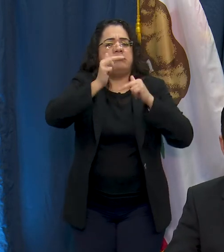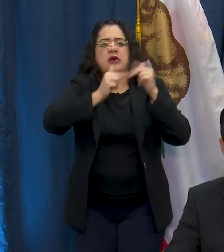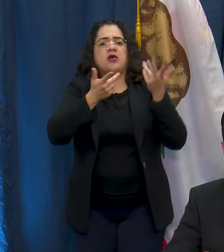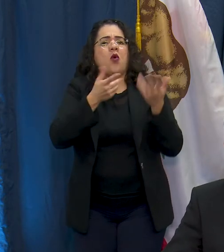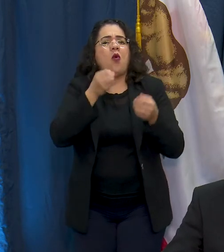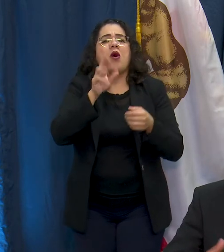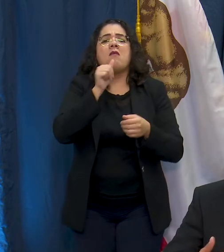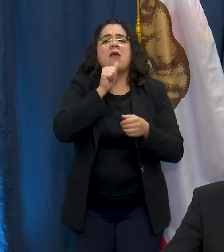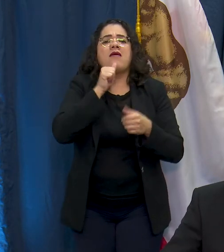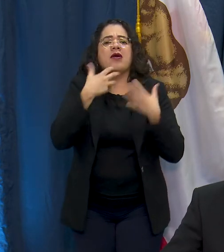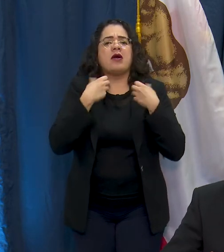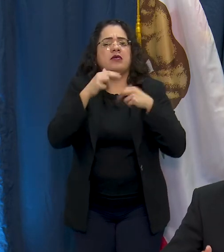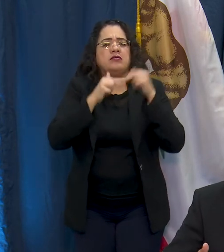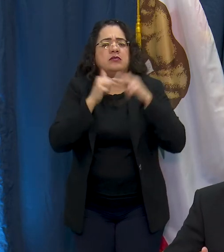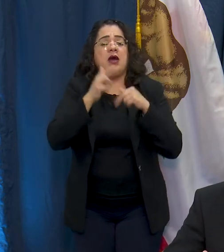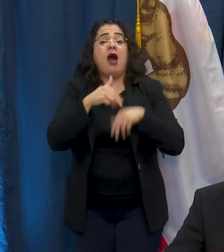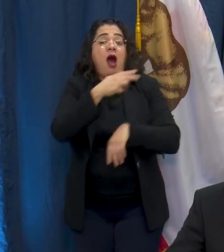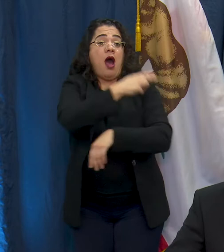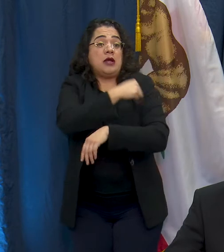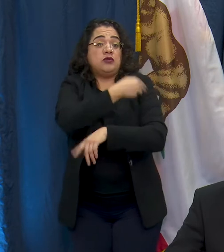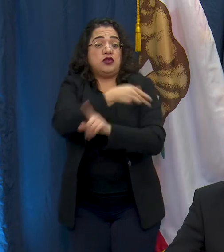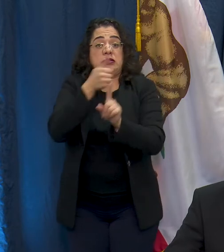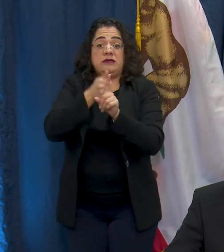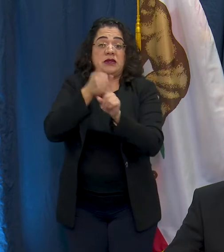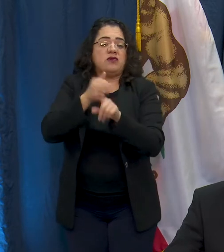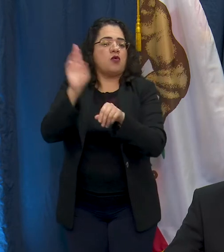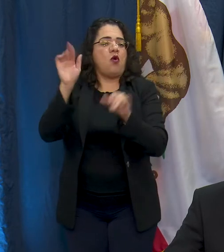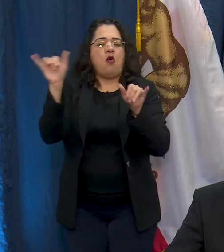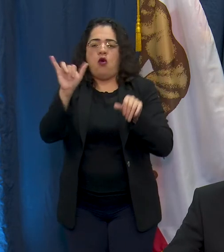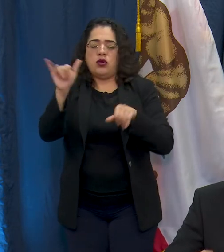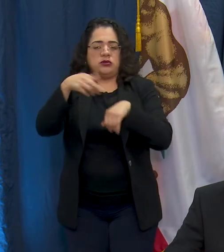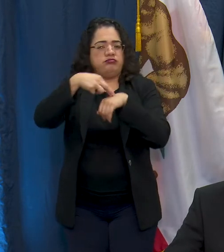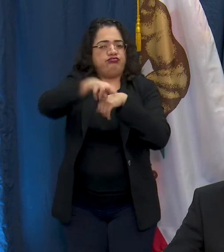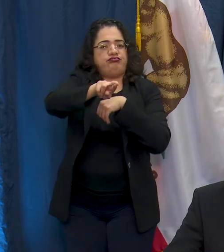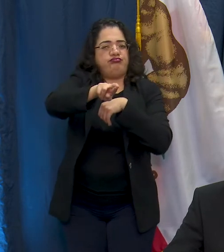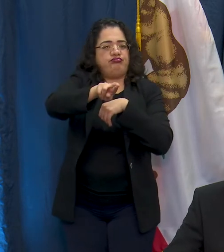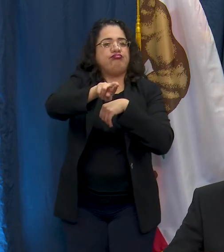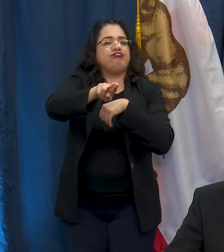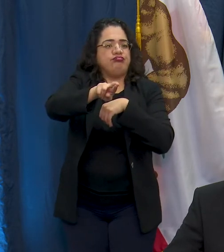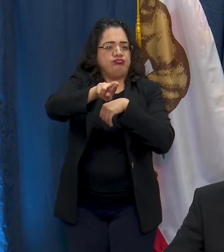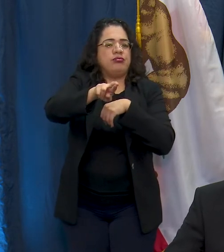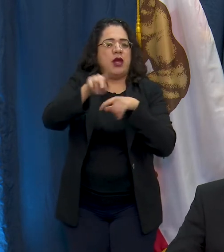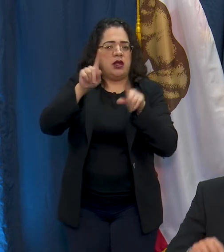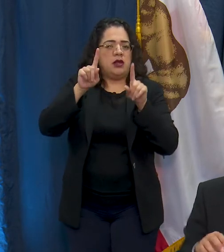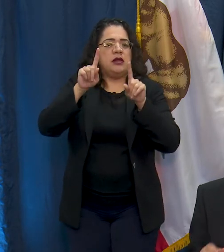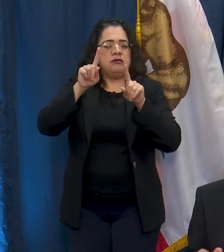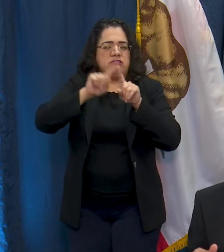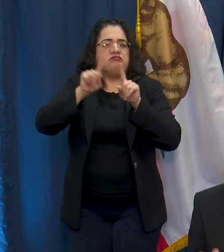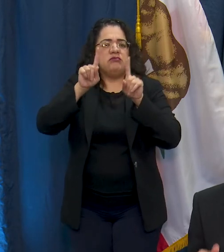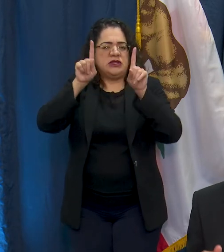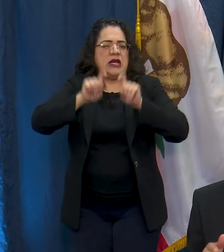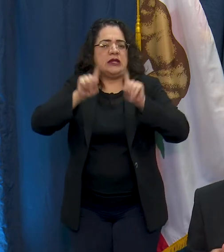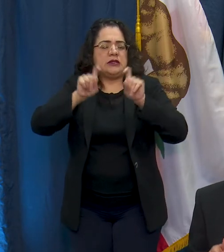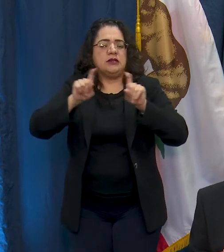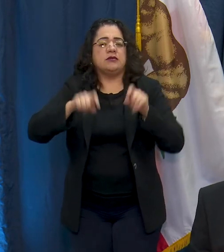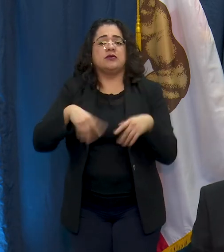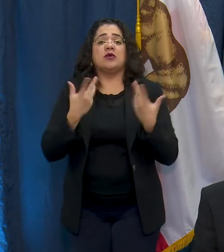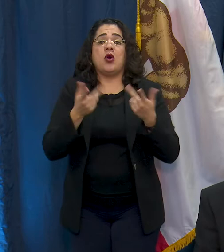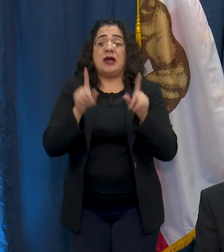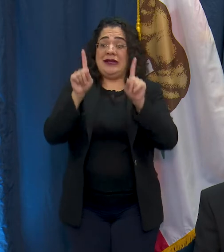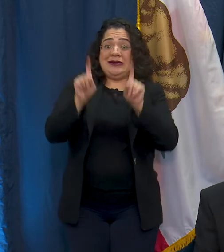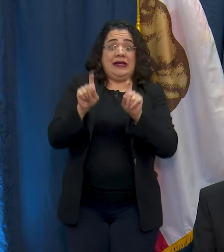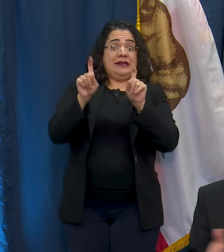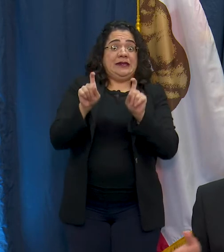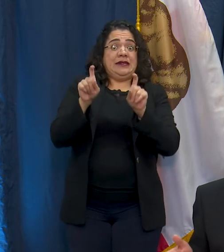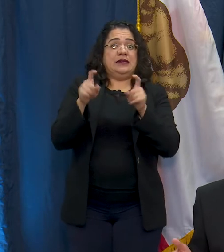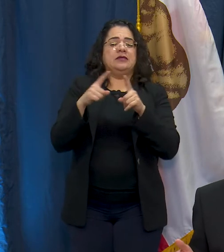facility and the hospitals of course also will be able to refer certain types of testing so people can receive testing